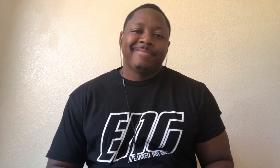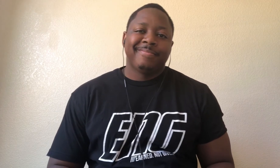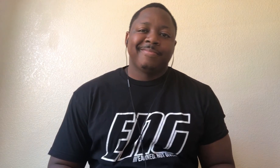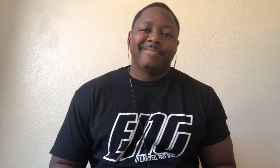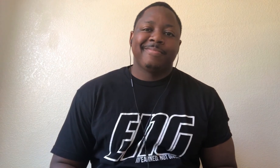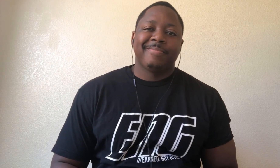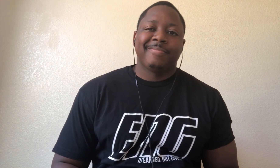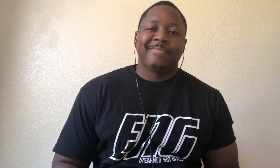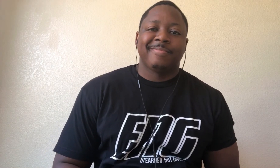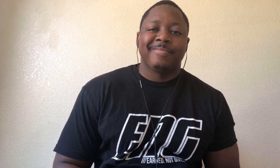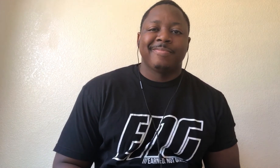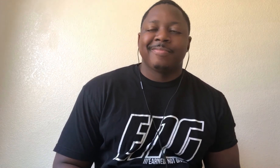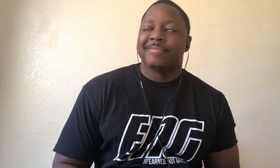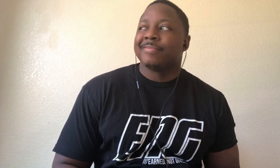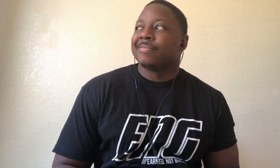We'll be